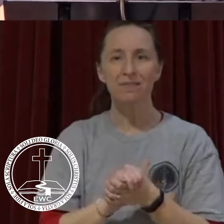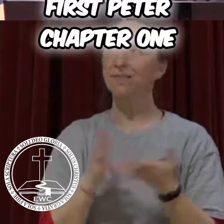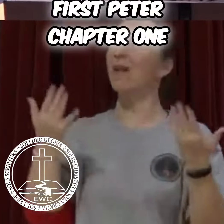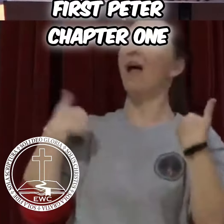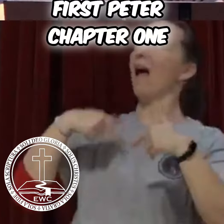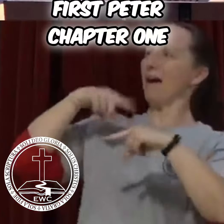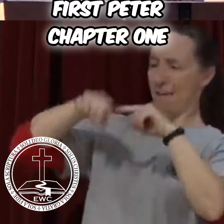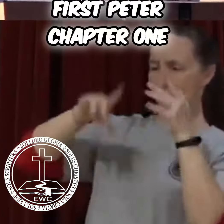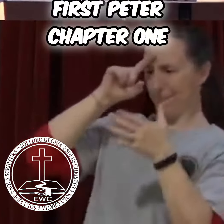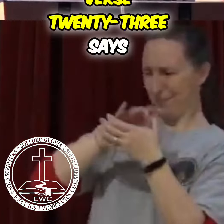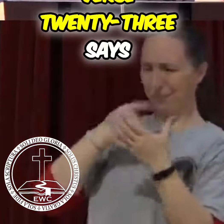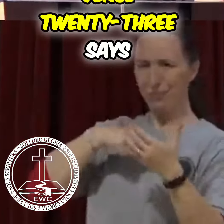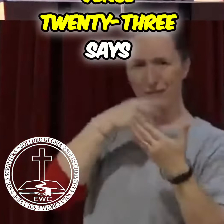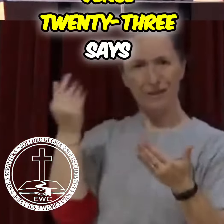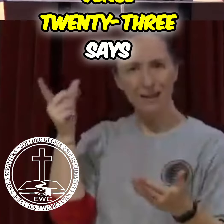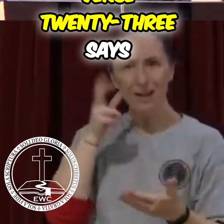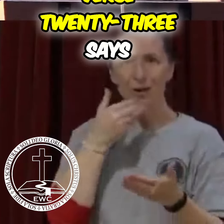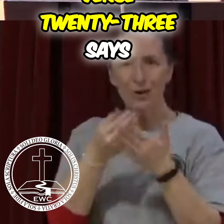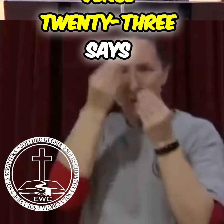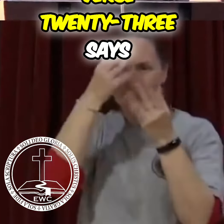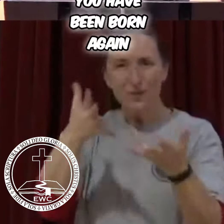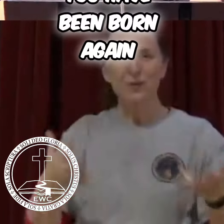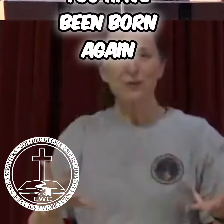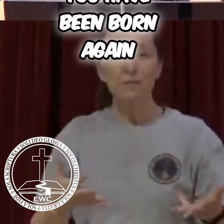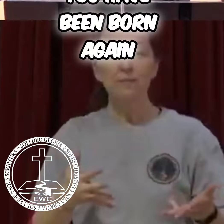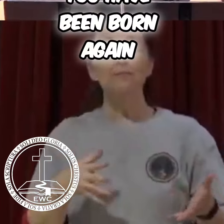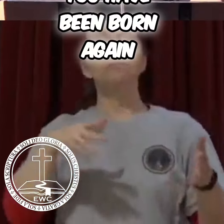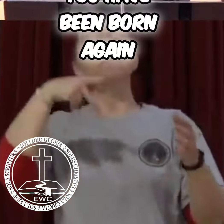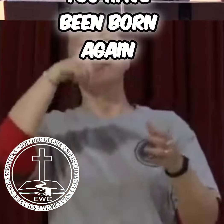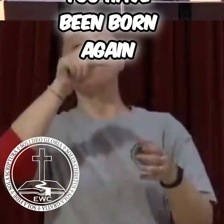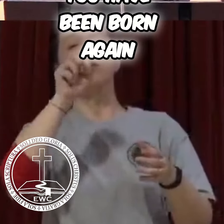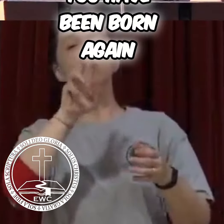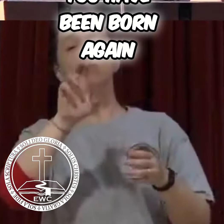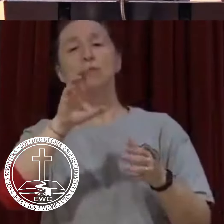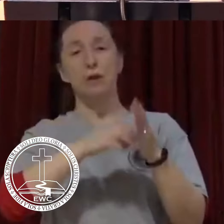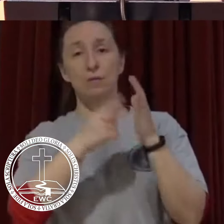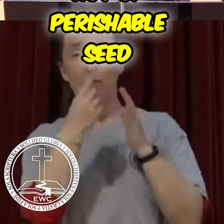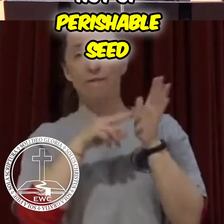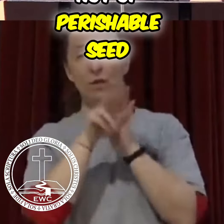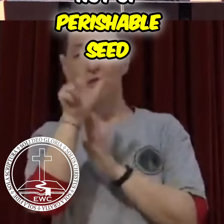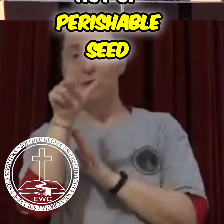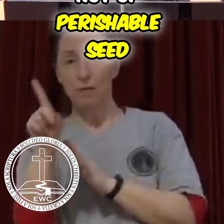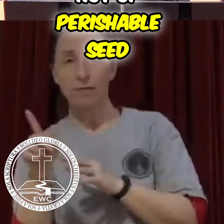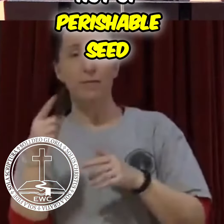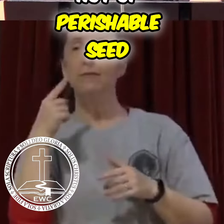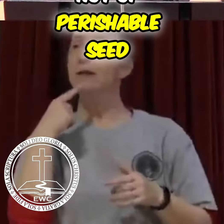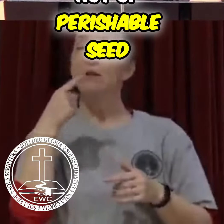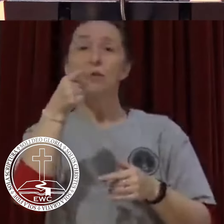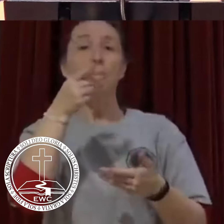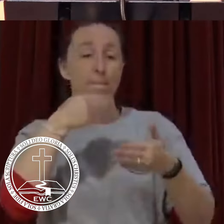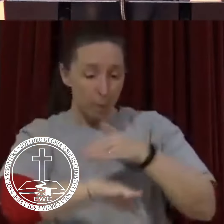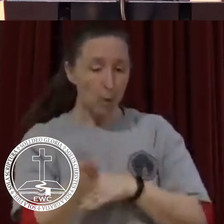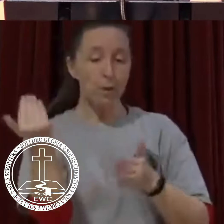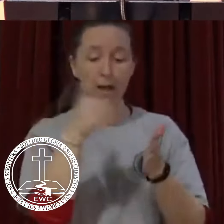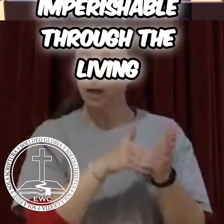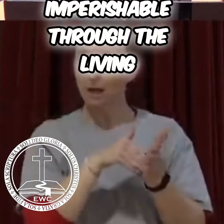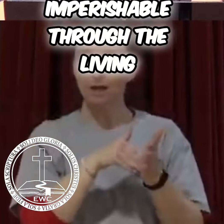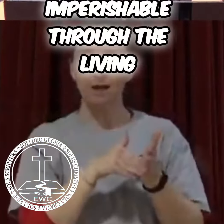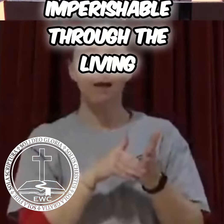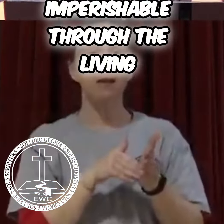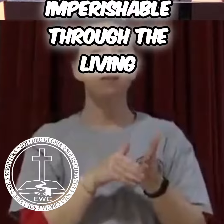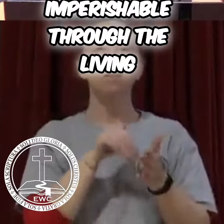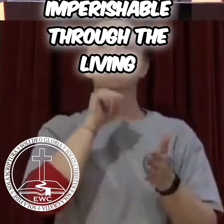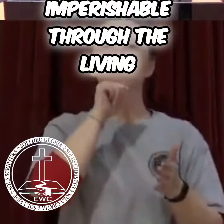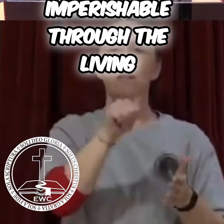1 Peter chapter 1 verse 23 says you have been born again not of perishable seed but